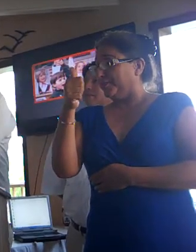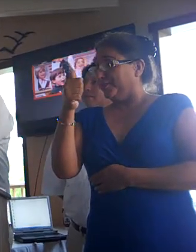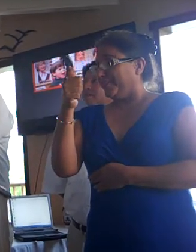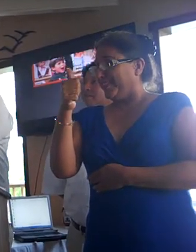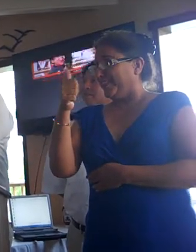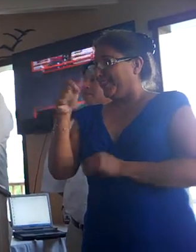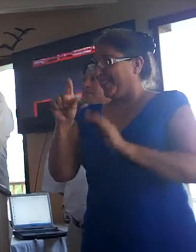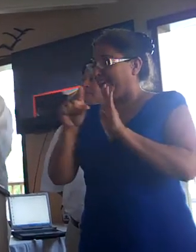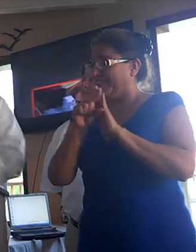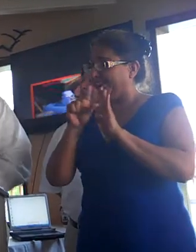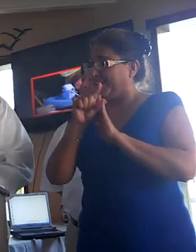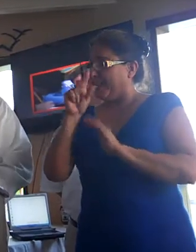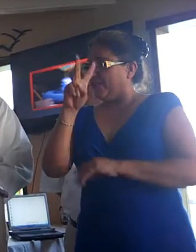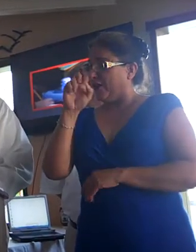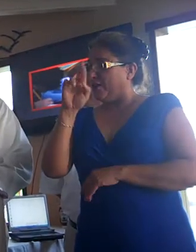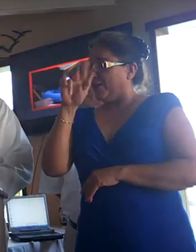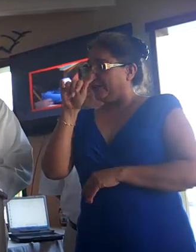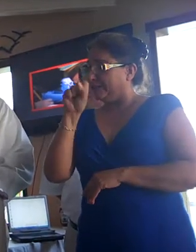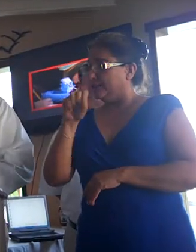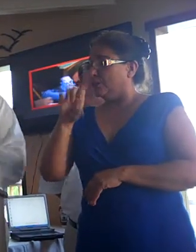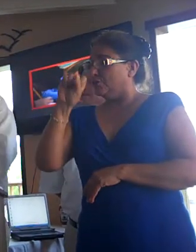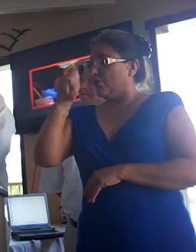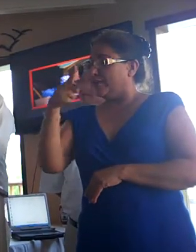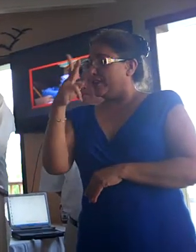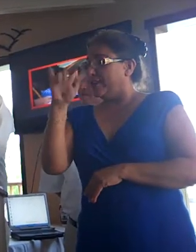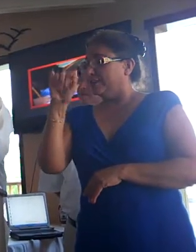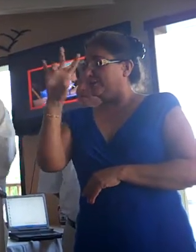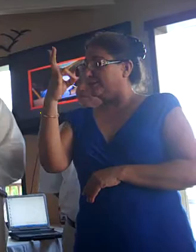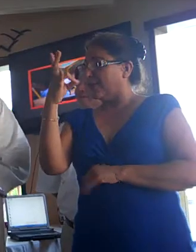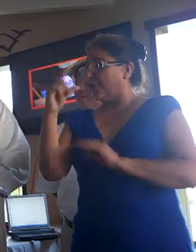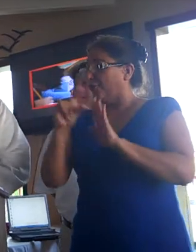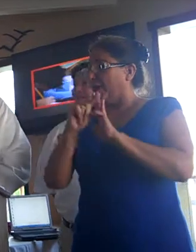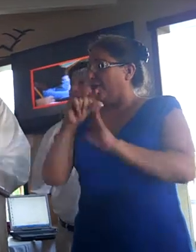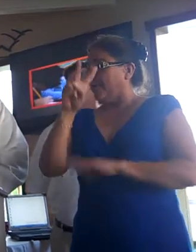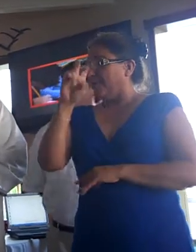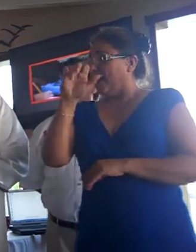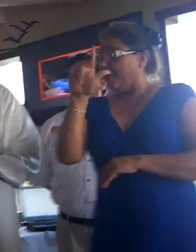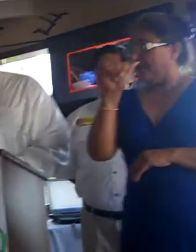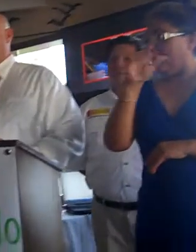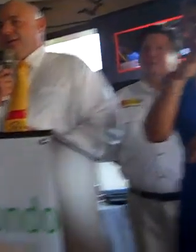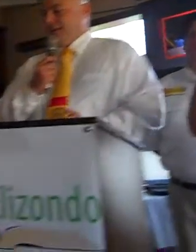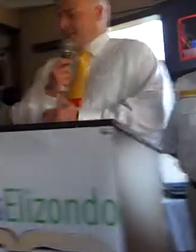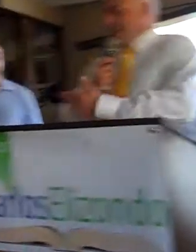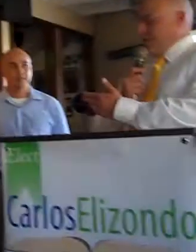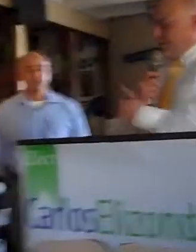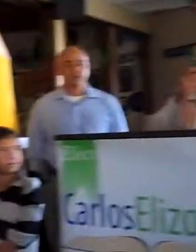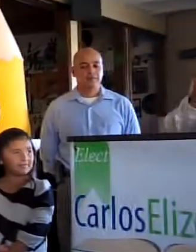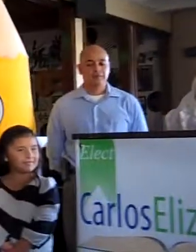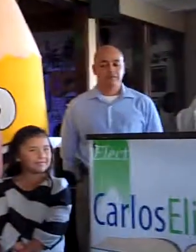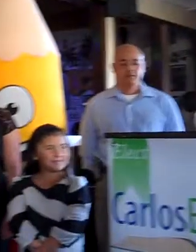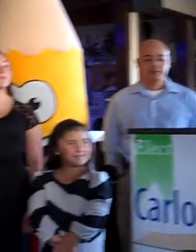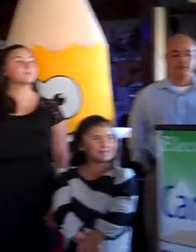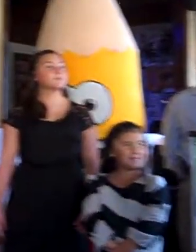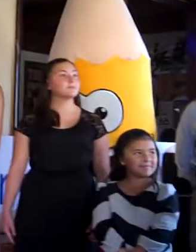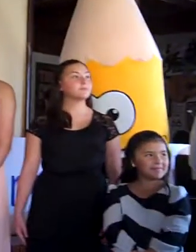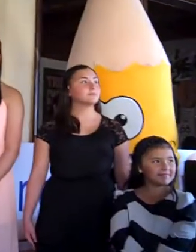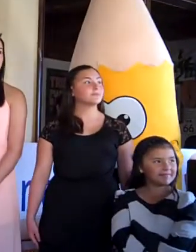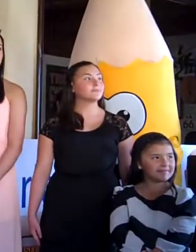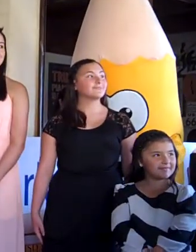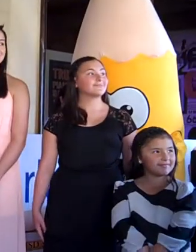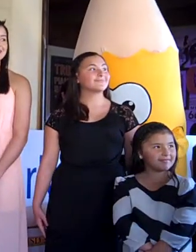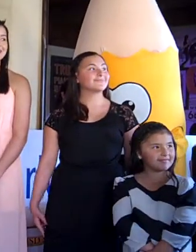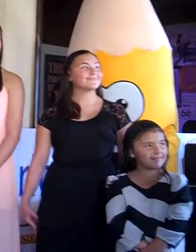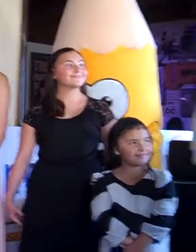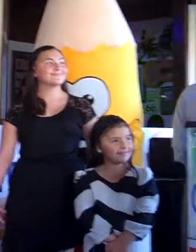Brianna, a 10th grader at Veterans. Sofia, 7th grader at Vela, and Carla, a